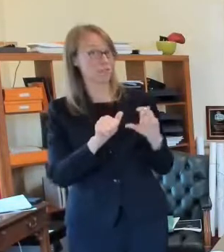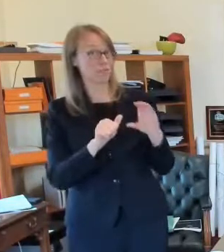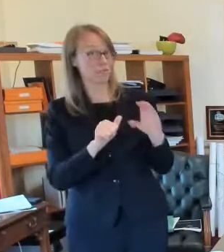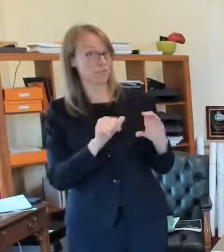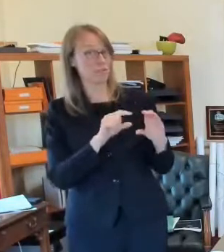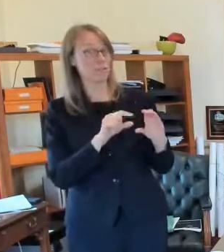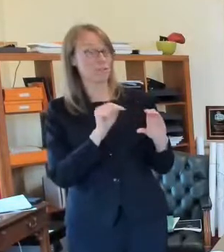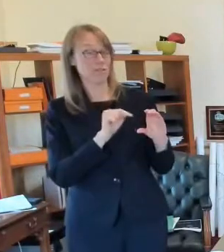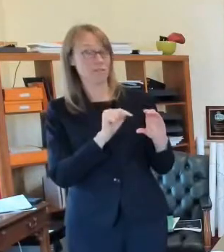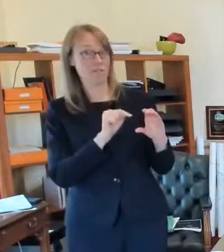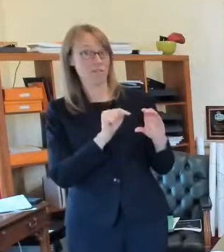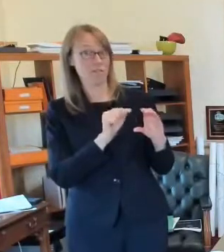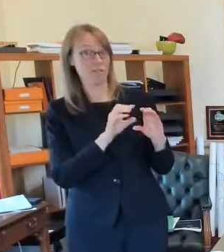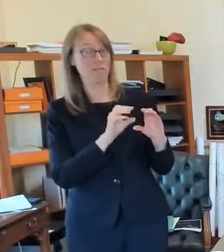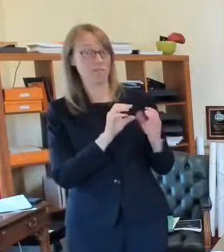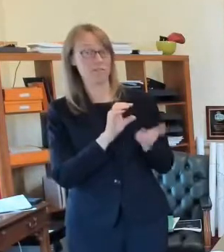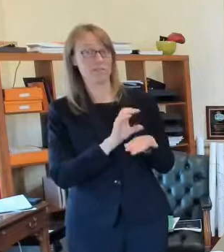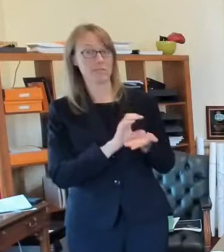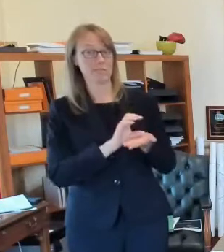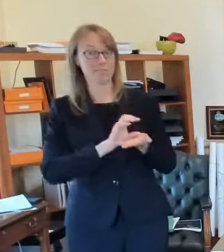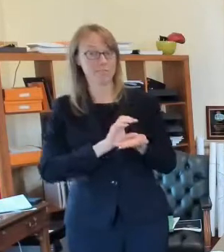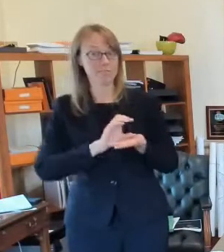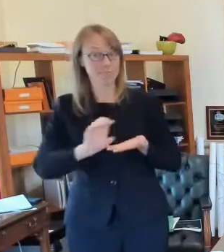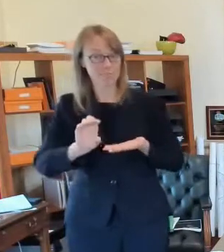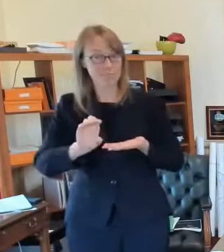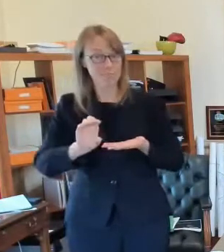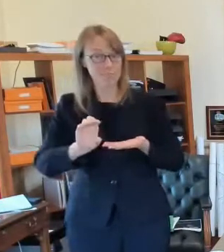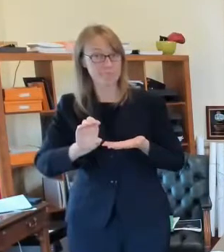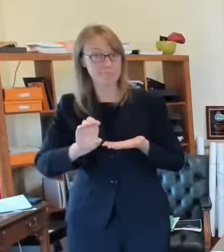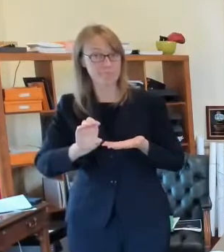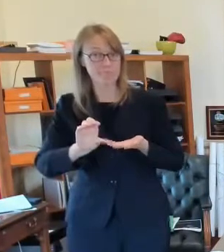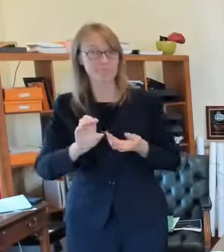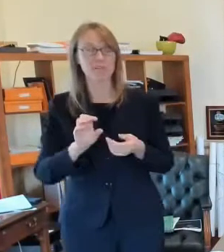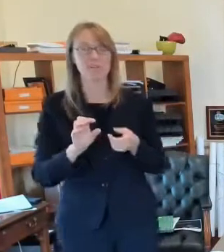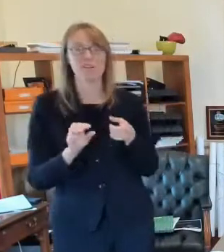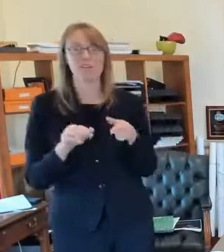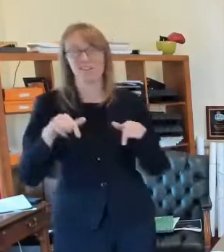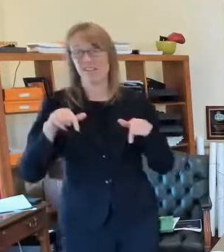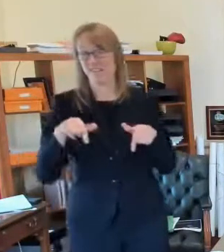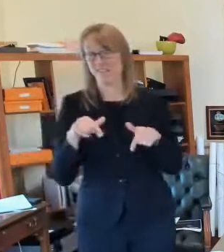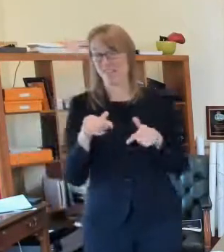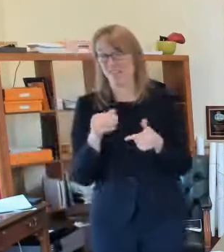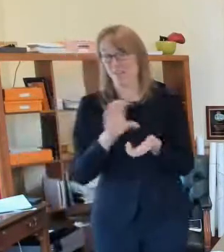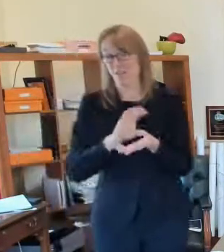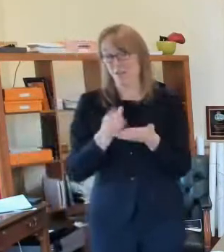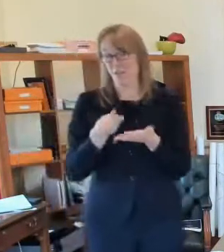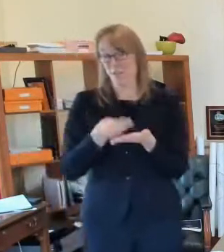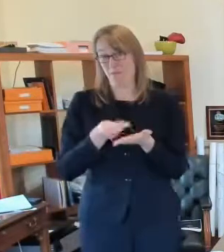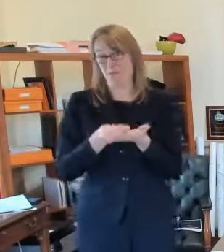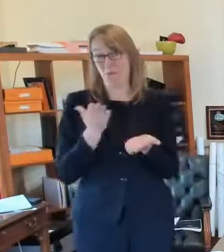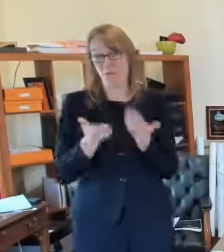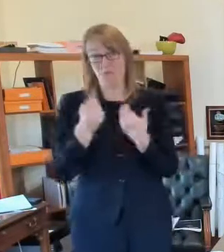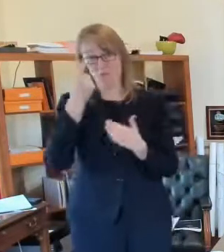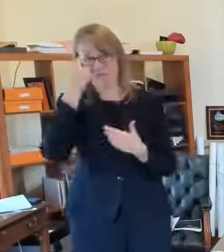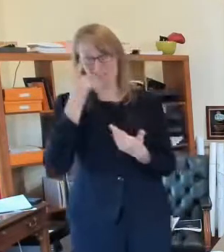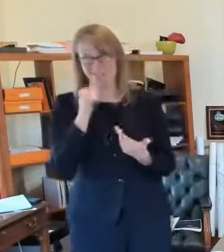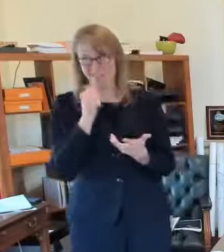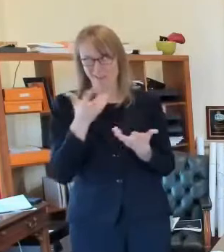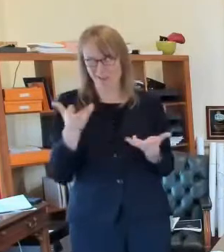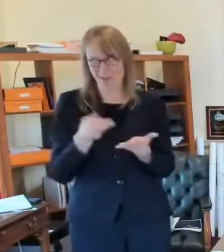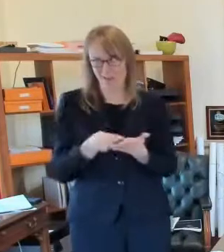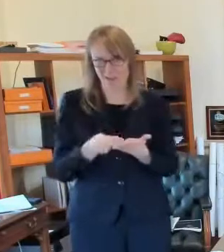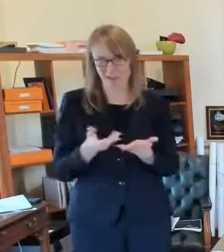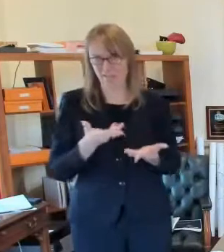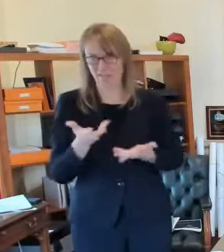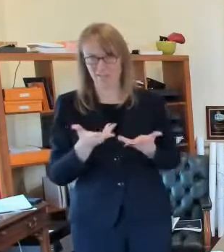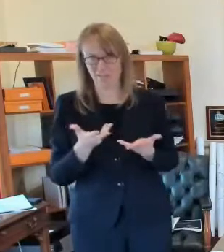a lot of money to you for a city but let me tell you in this economy when we are sales taxed every revenue